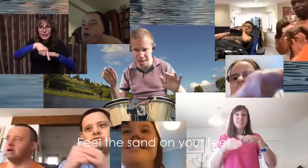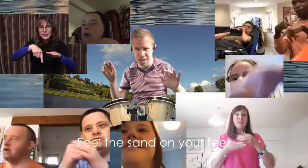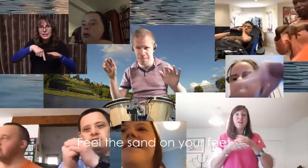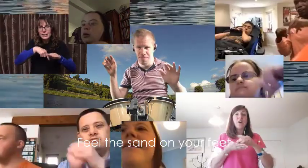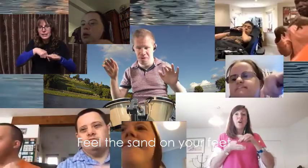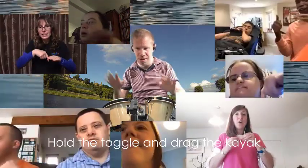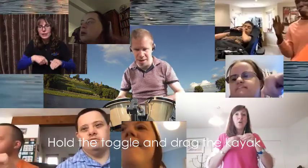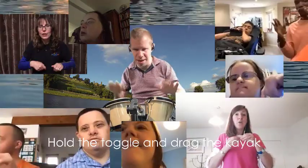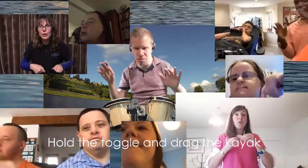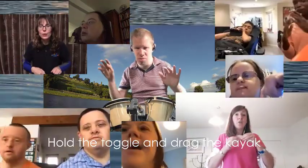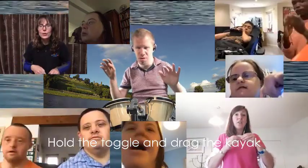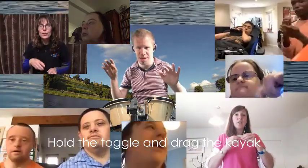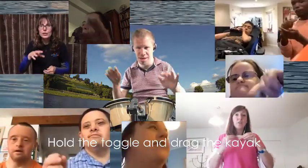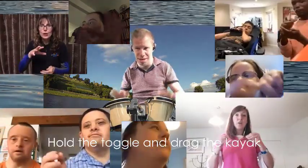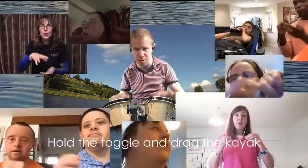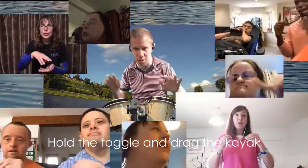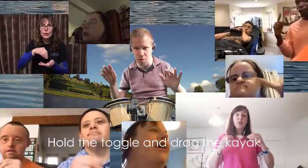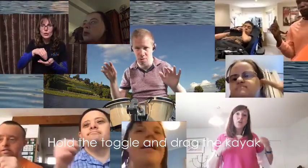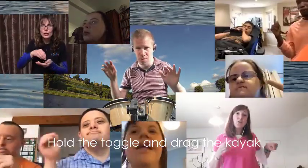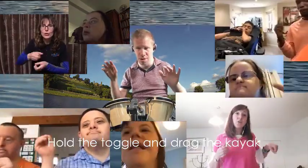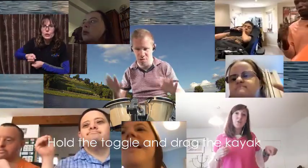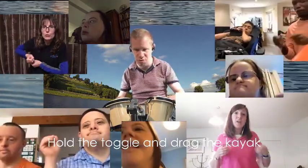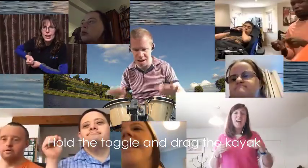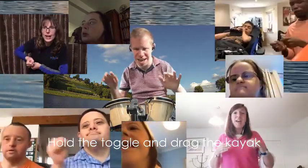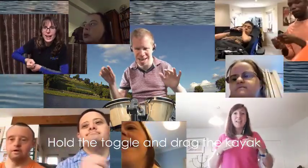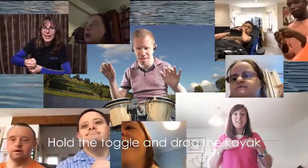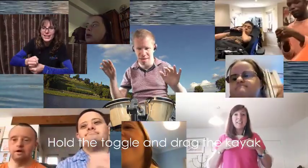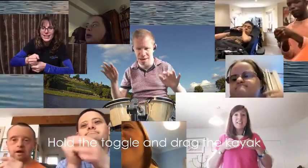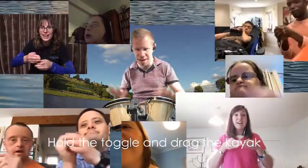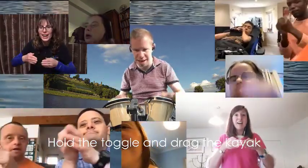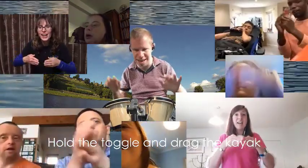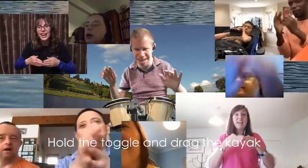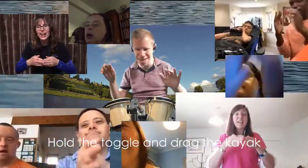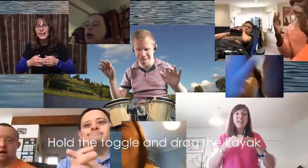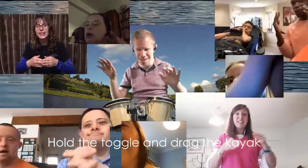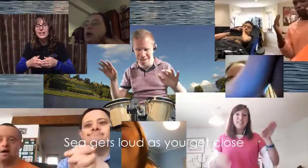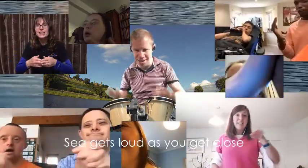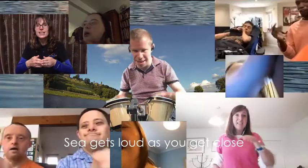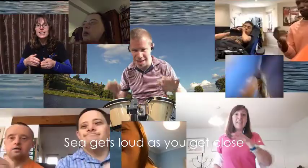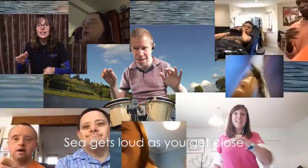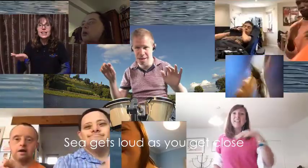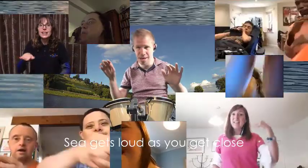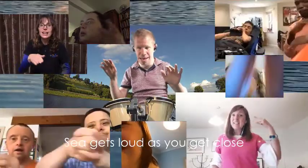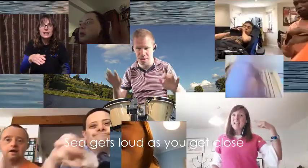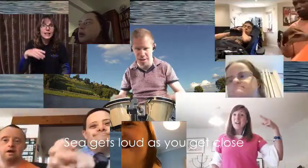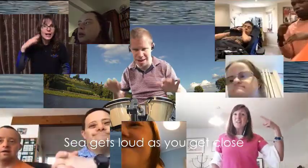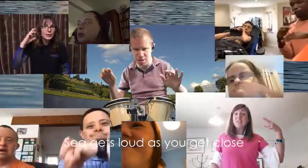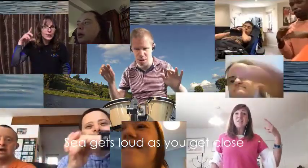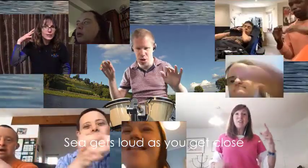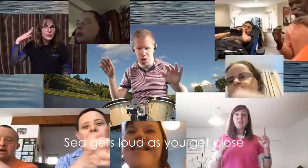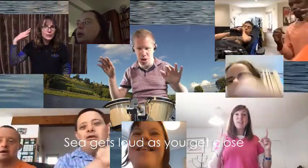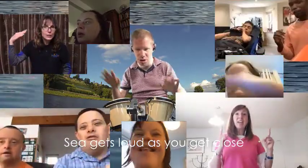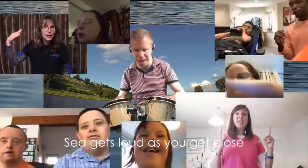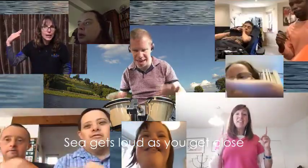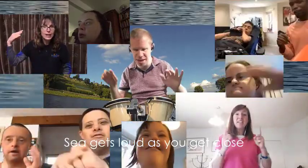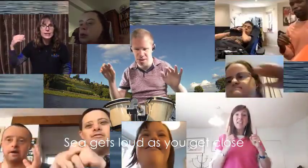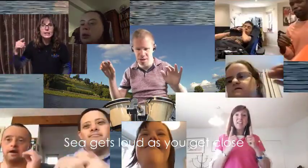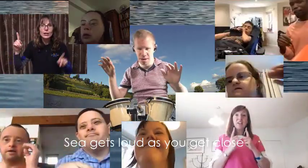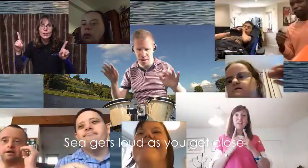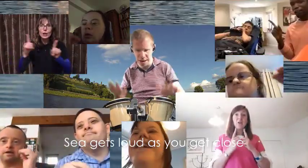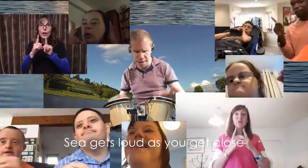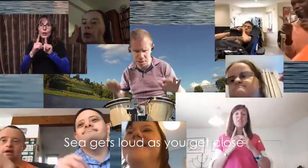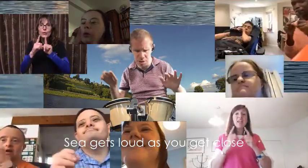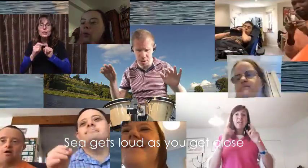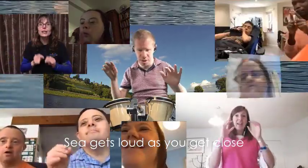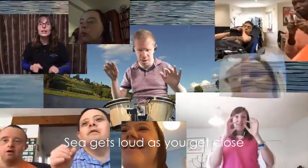feet, Hold the top and drag the kayak, See that sound that you get